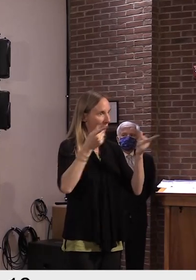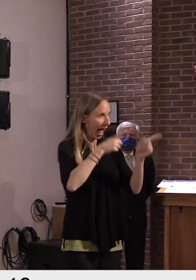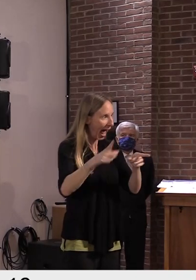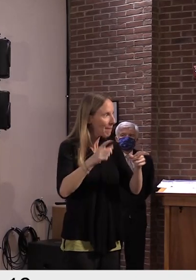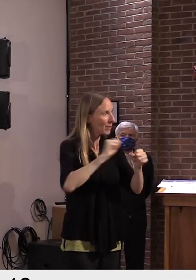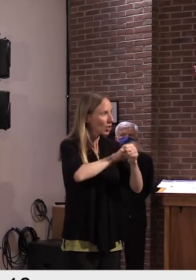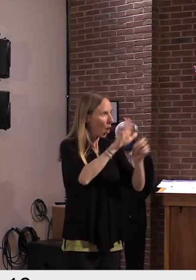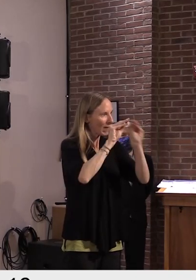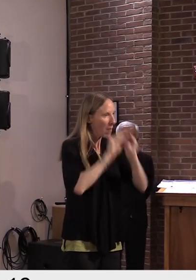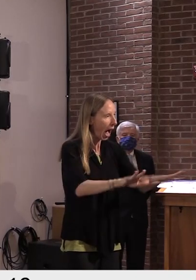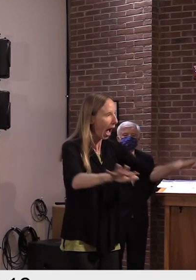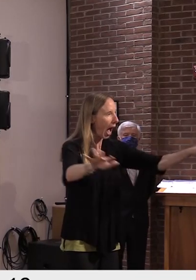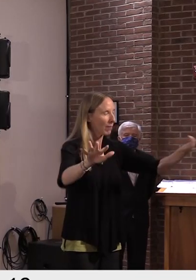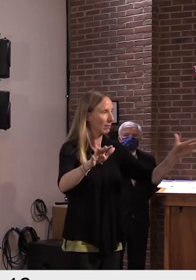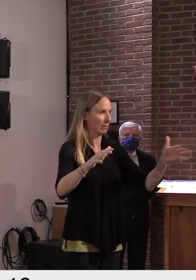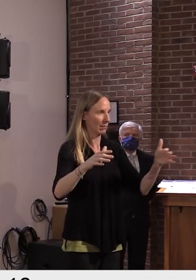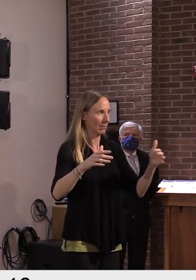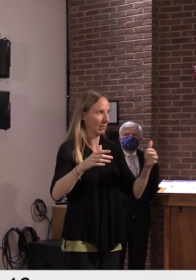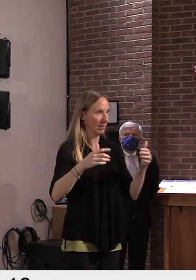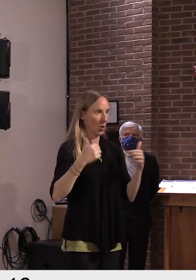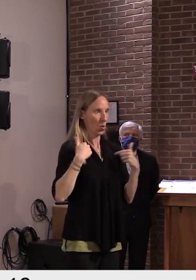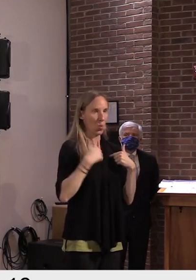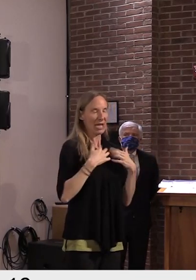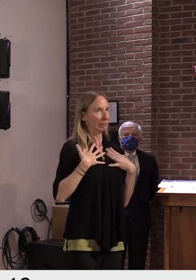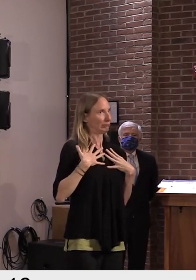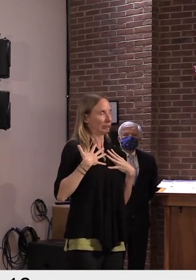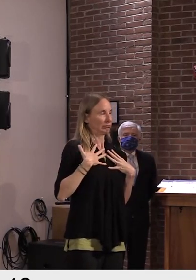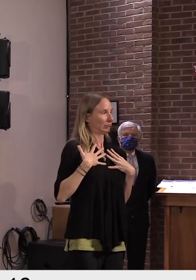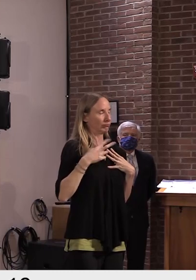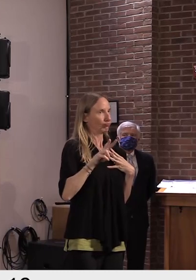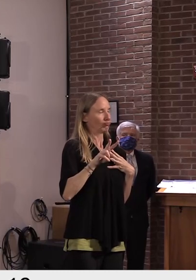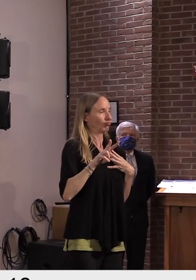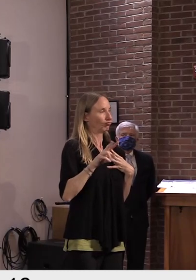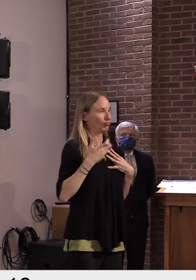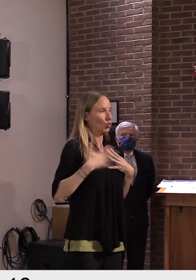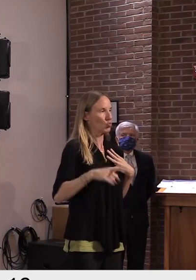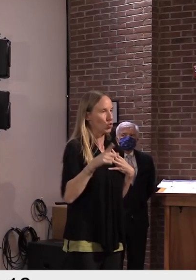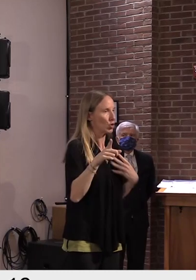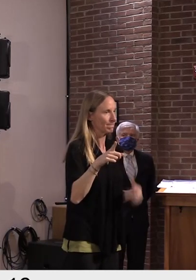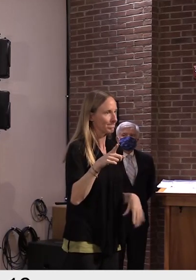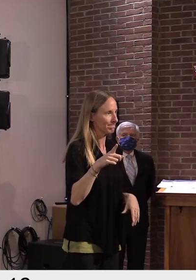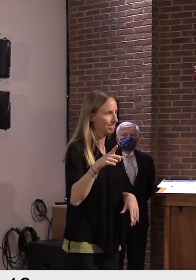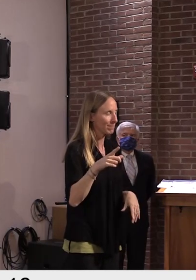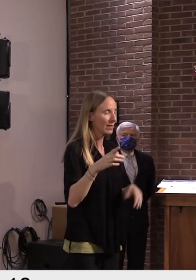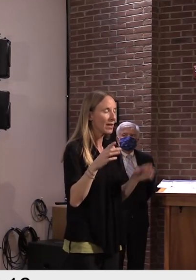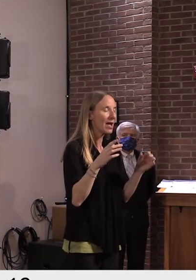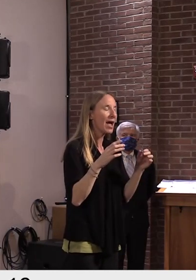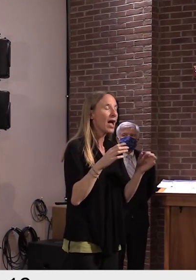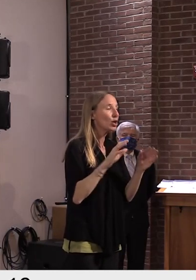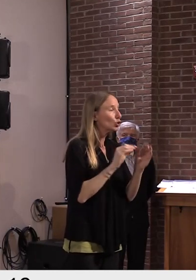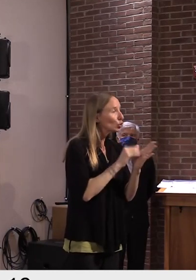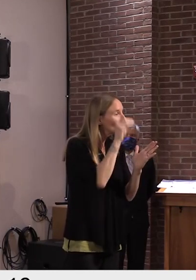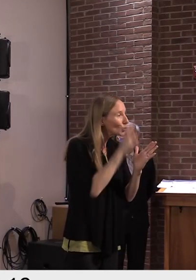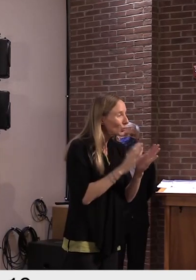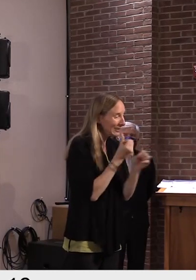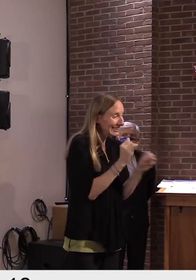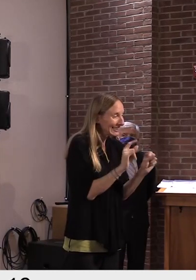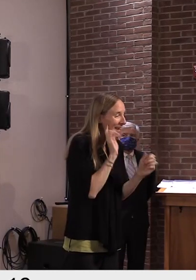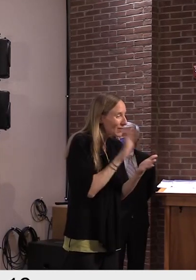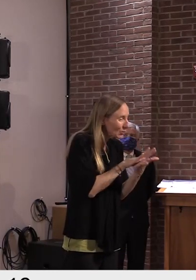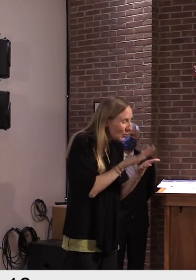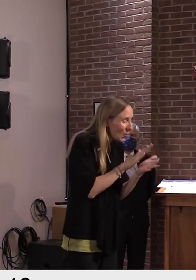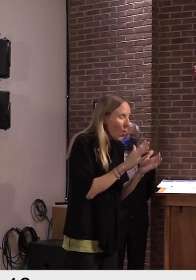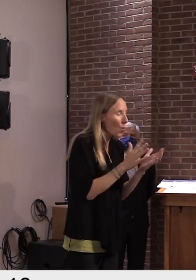roars back up when we let up. We want our kids to be safe at school, learning from teachers